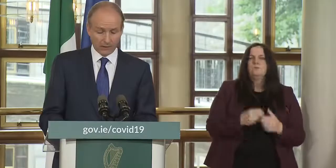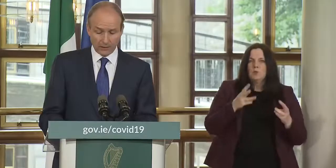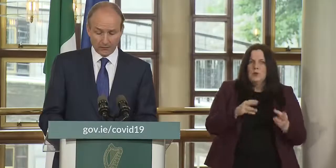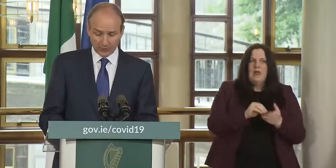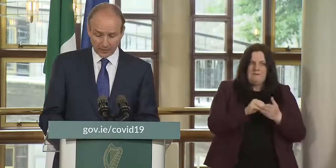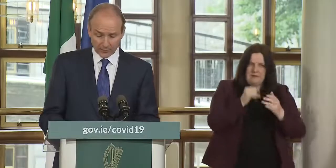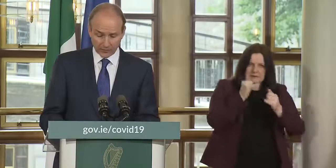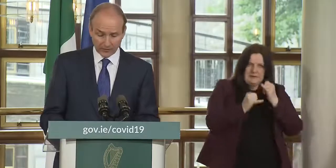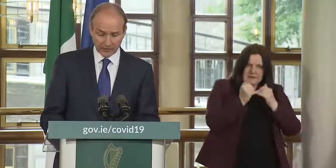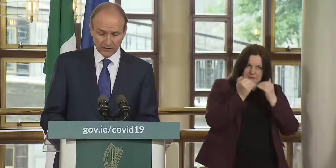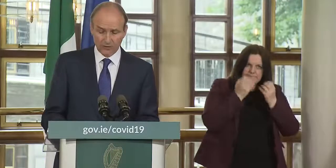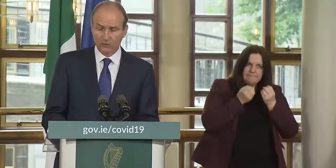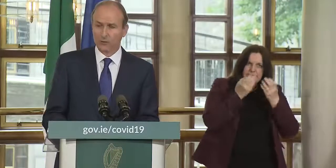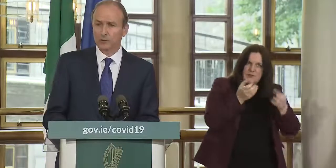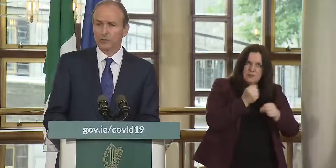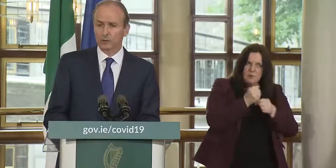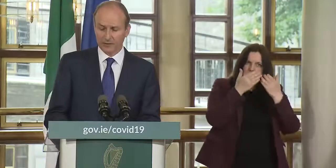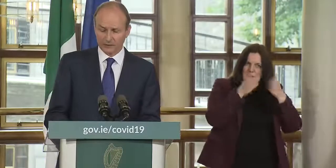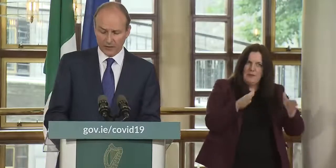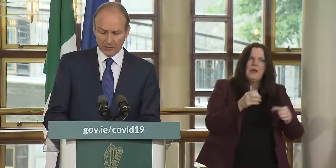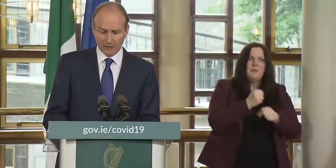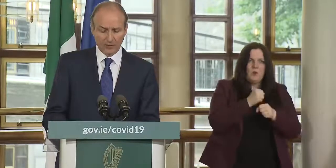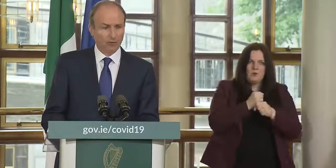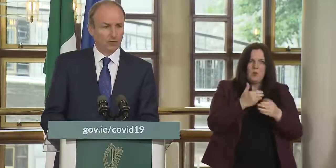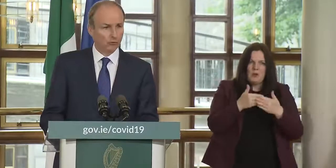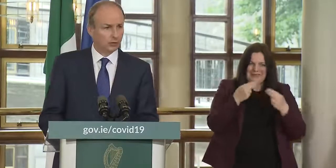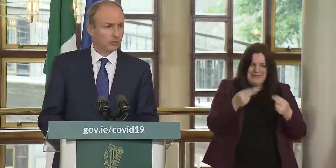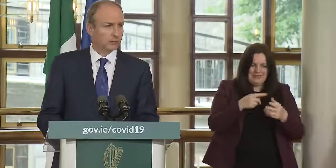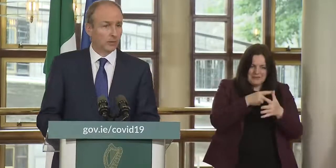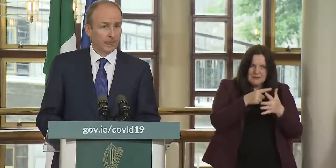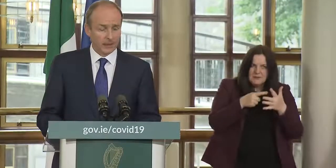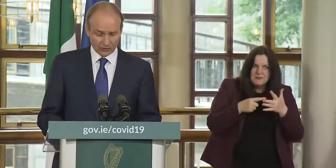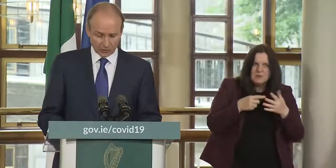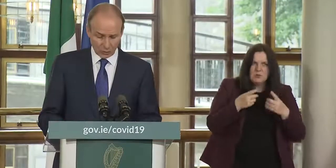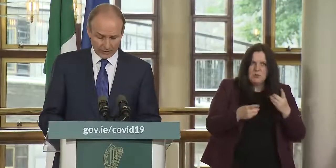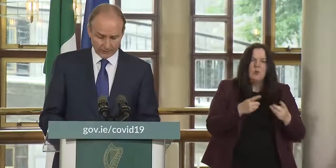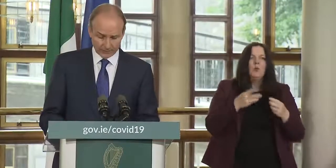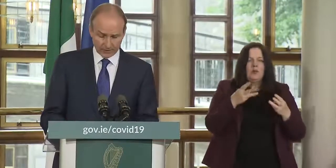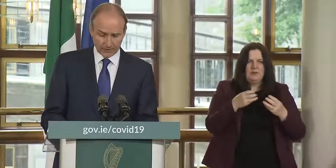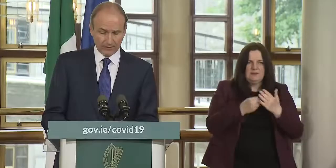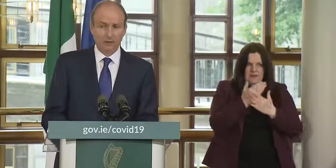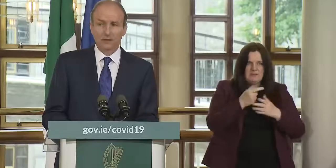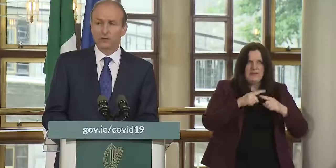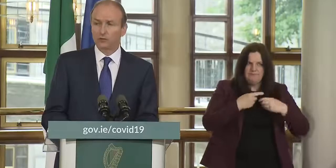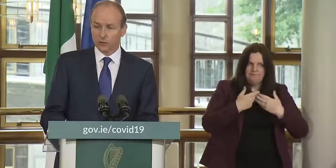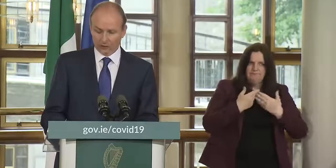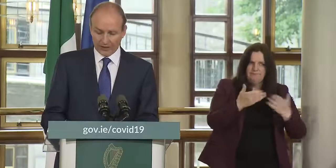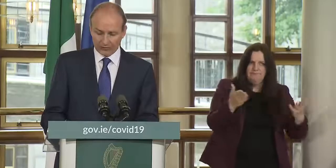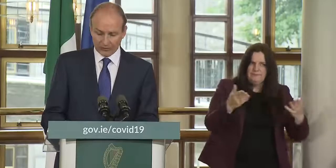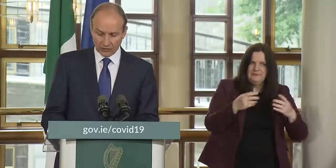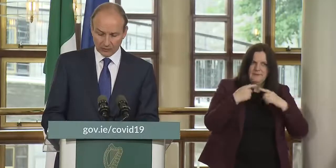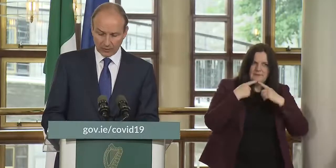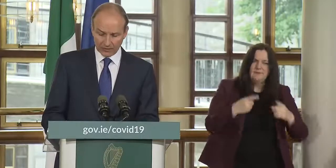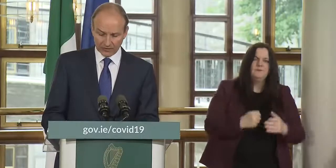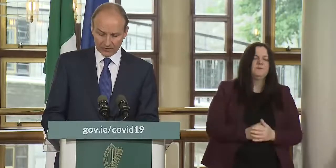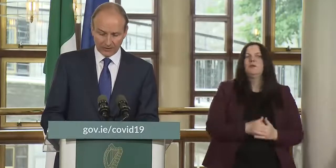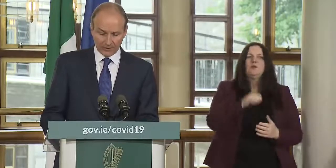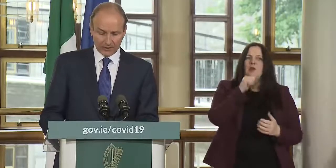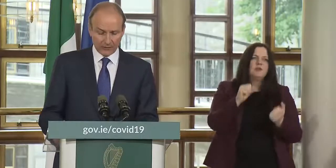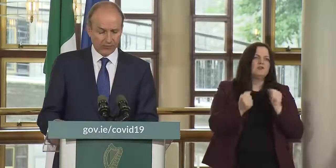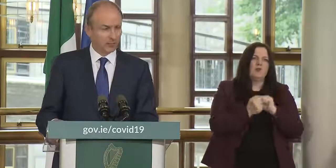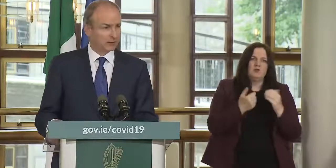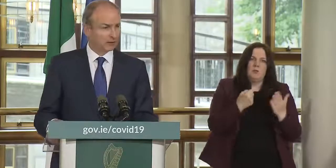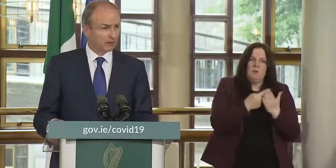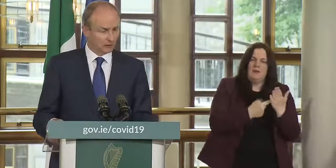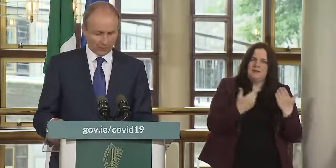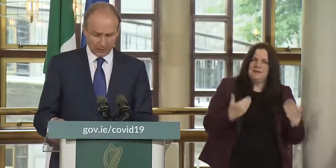public in respect of this guidance and requirements will be developed and rolled out nationwide there is no change to current policy